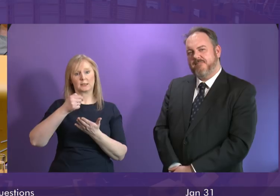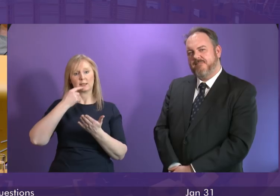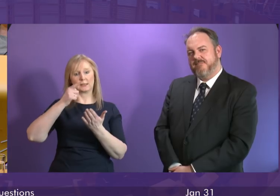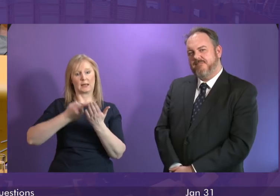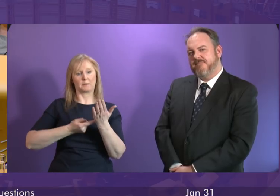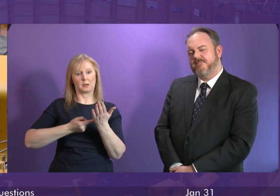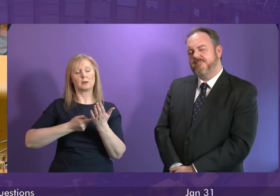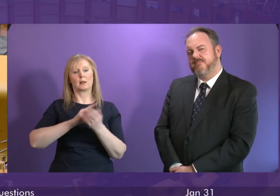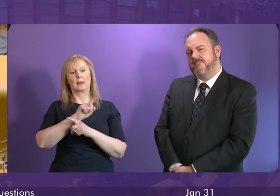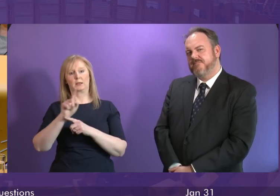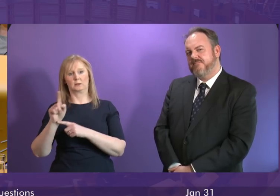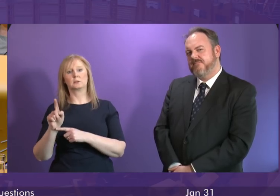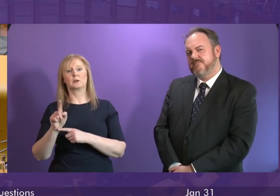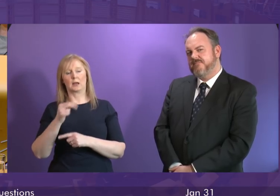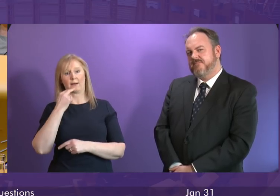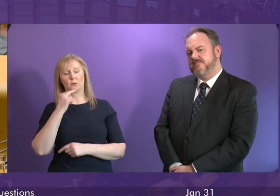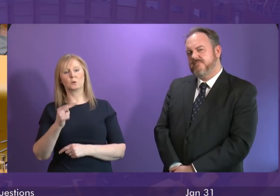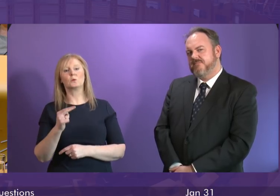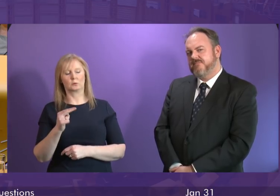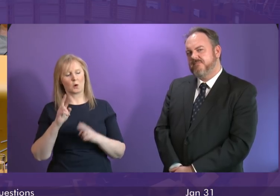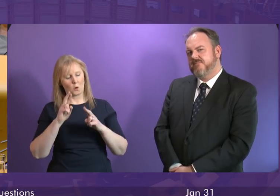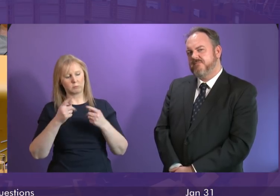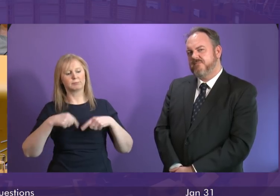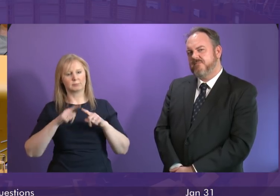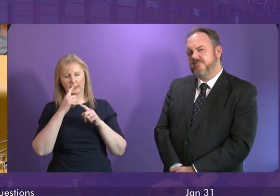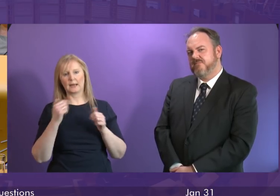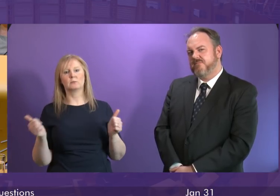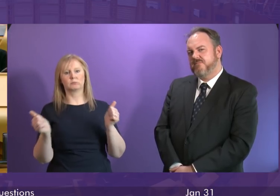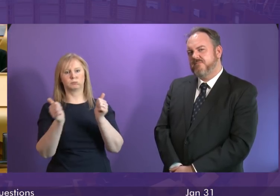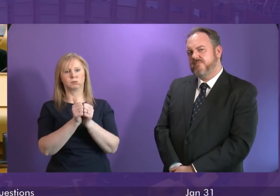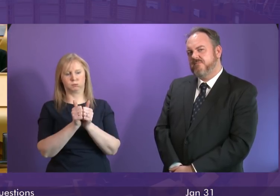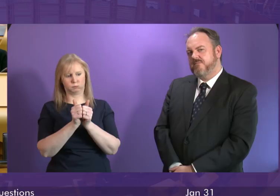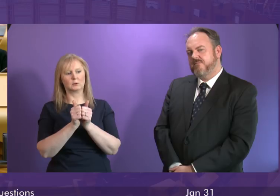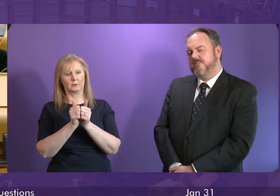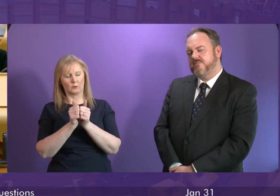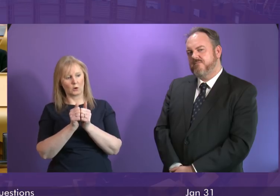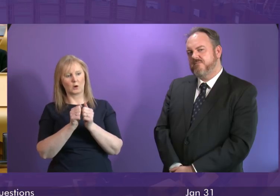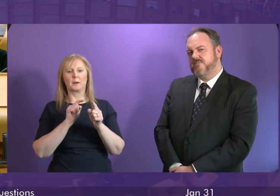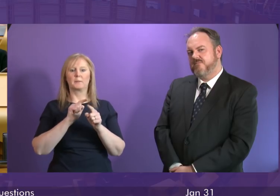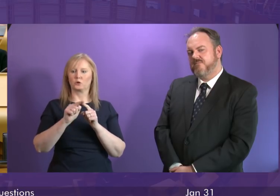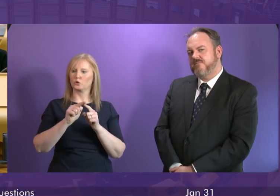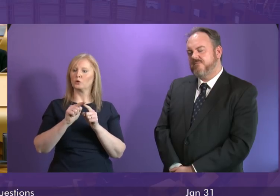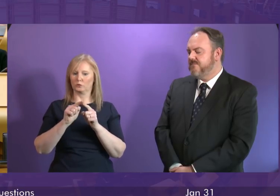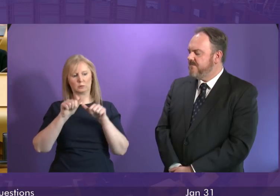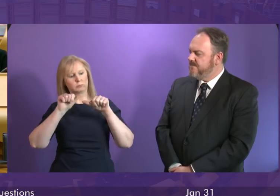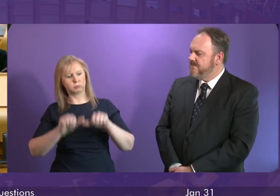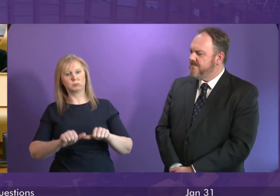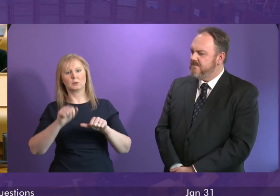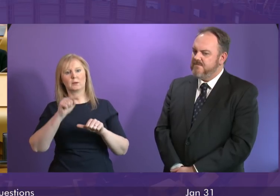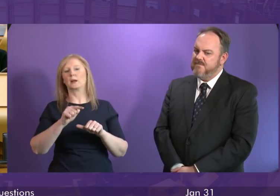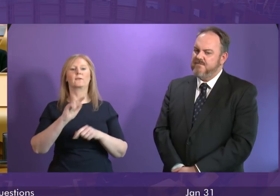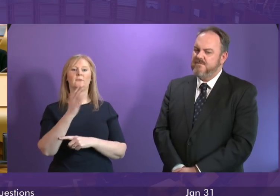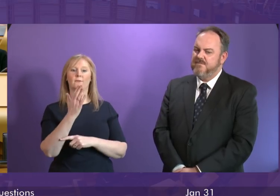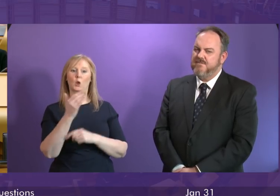this afternoon. I very much hope we can reach an agreement that delivers a majority for that budget at five o'clock this evening.